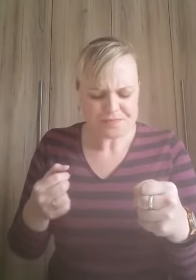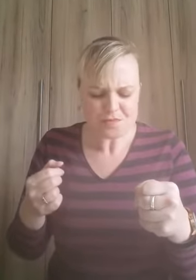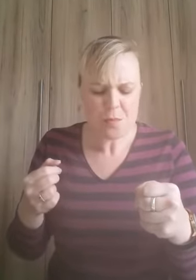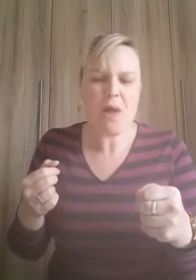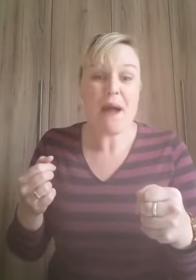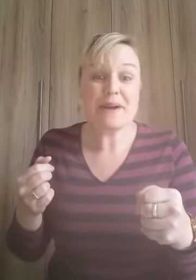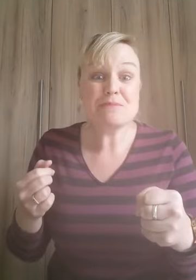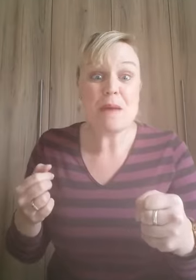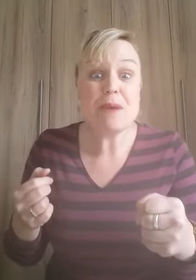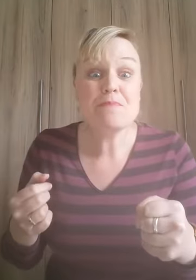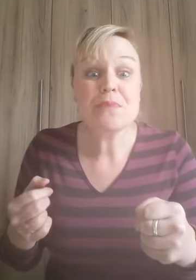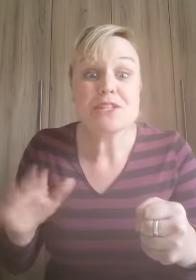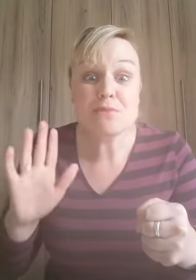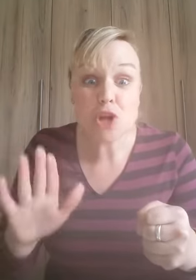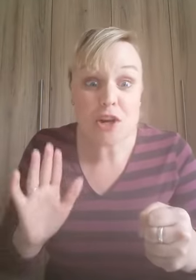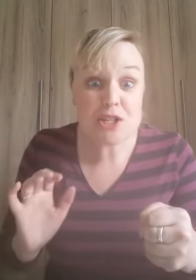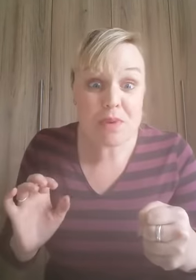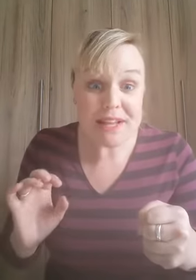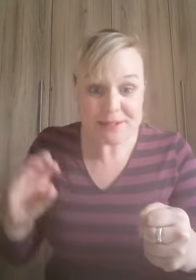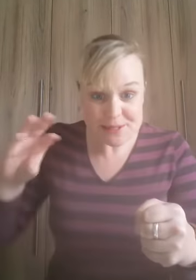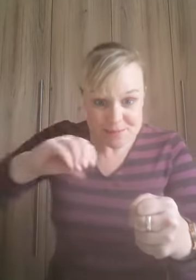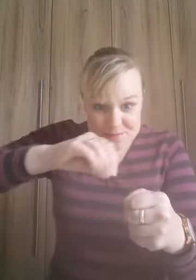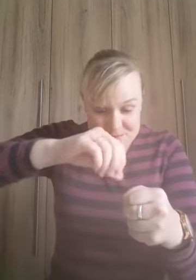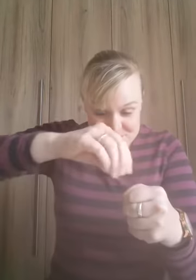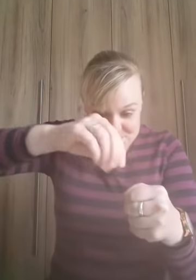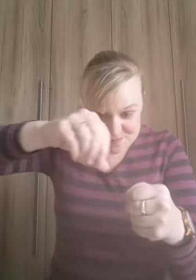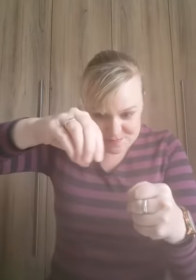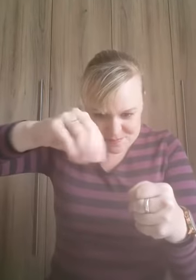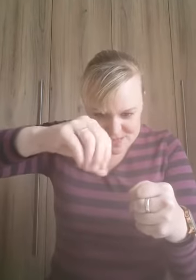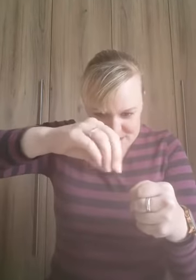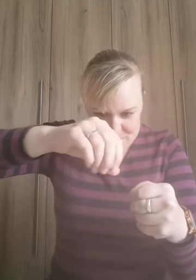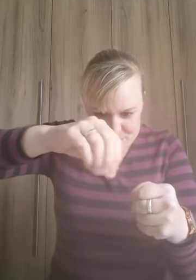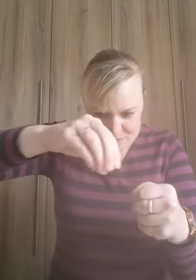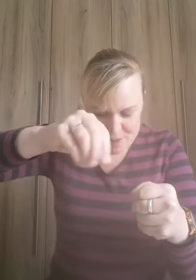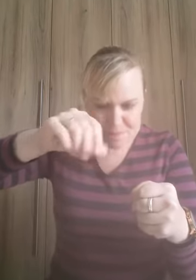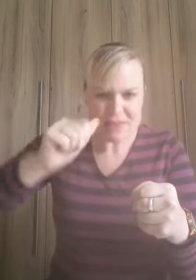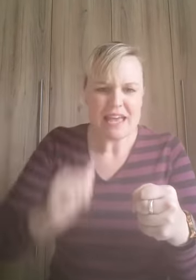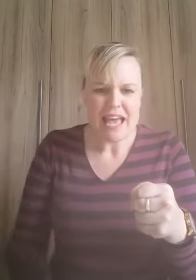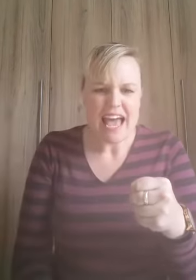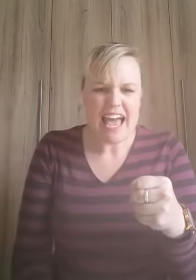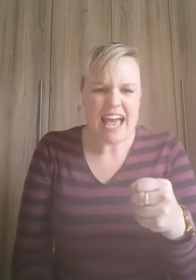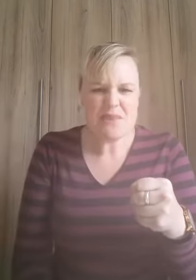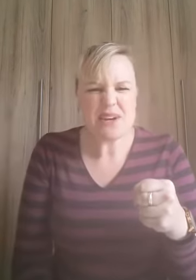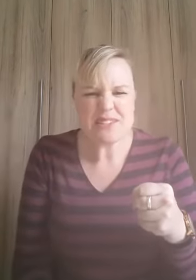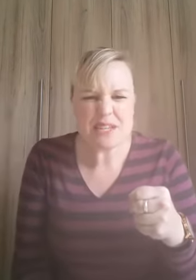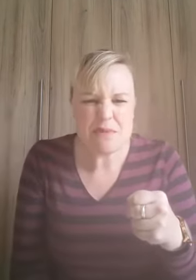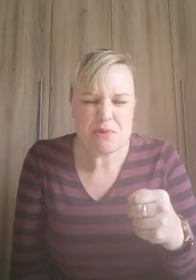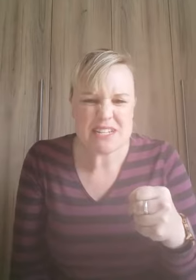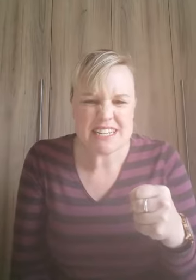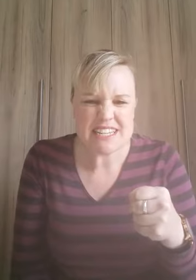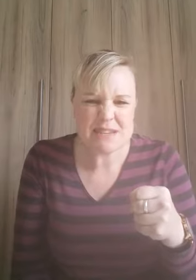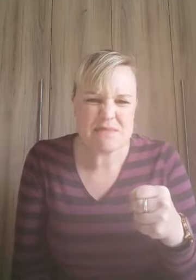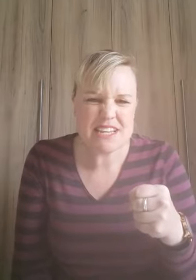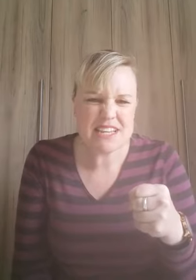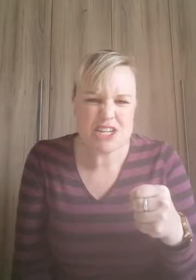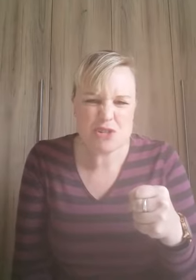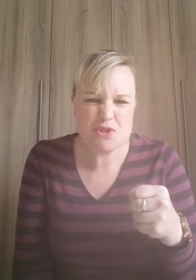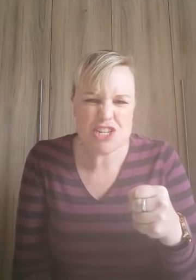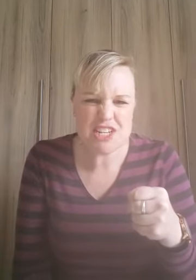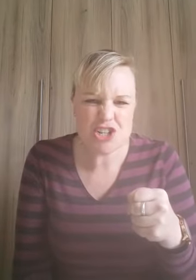and maybe some chocolate sprinkles yum yum yum and what else can we put in something smushy and